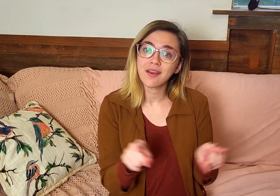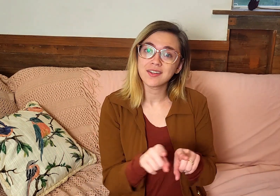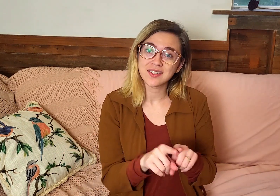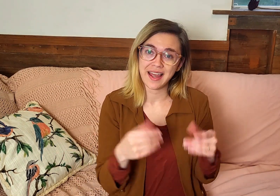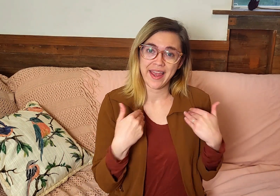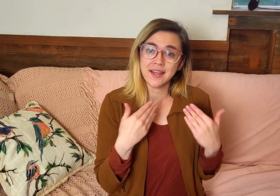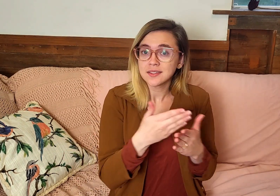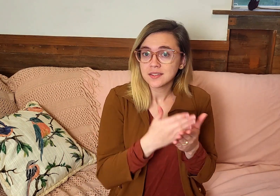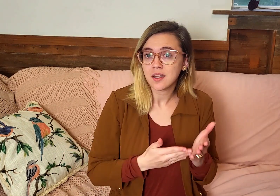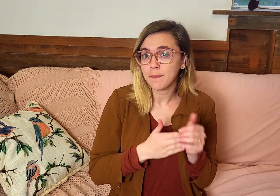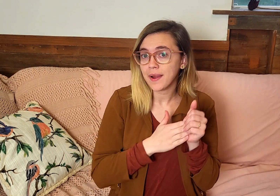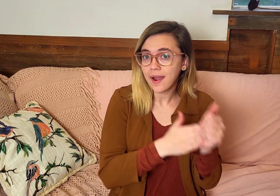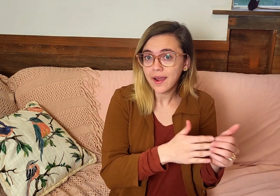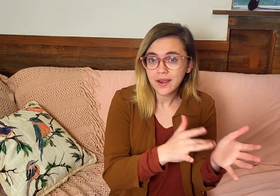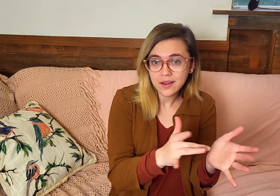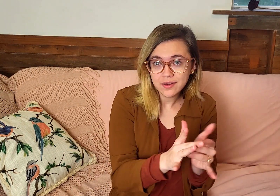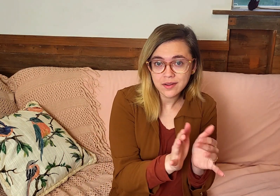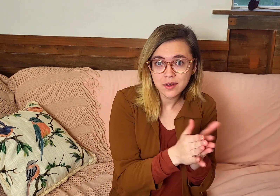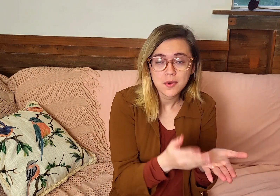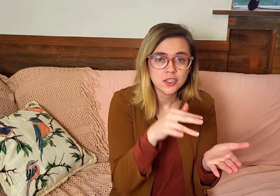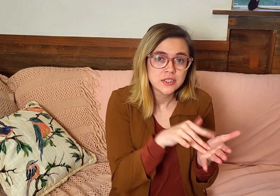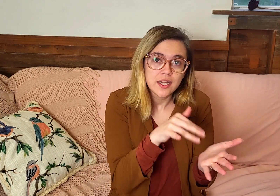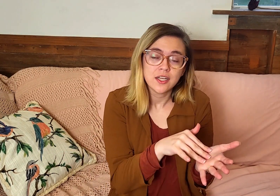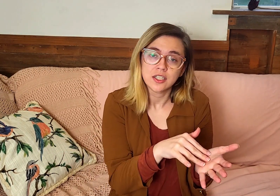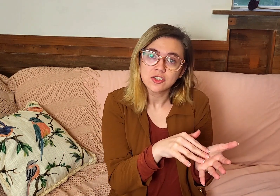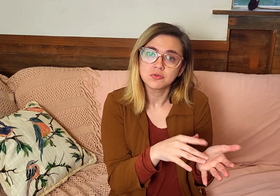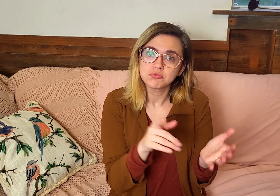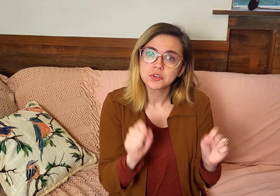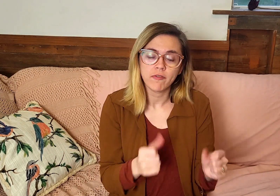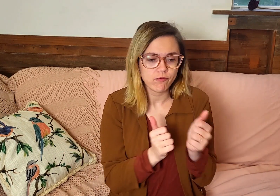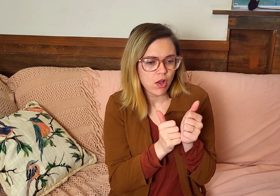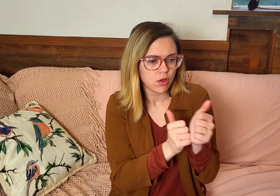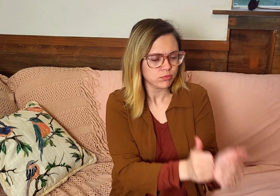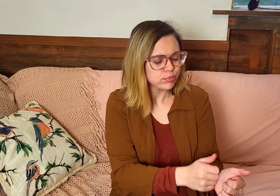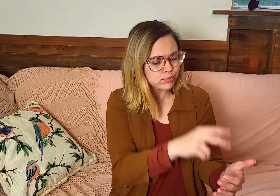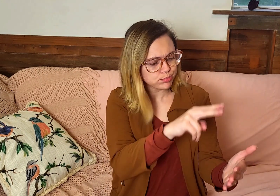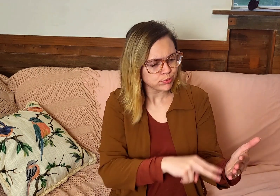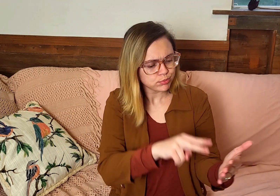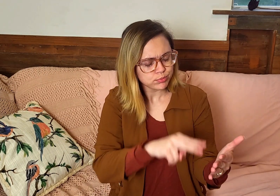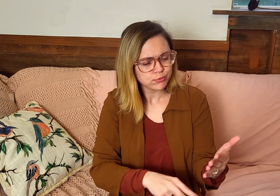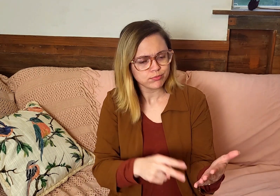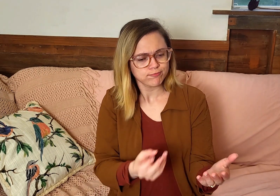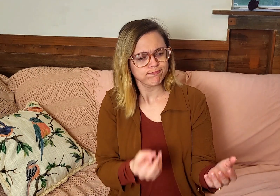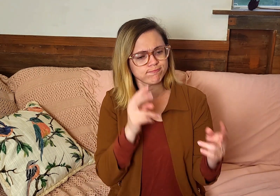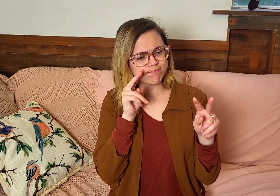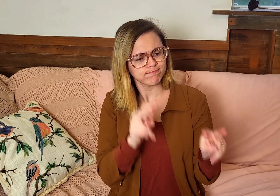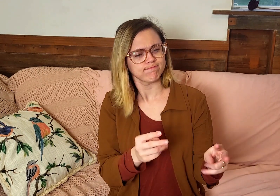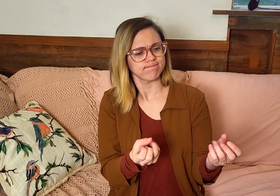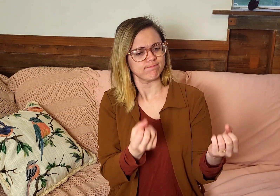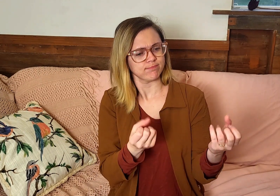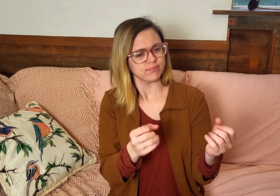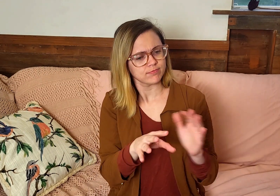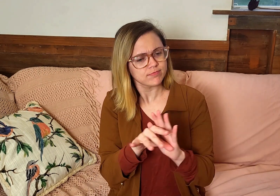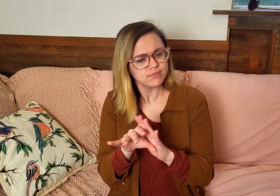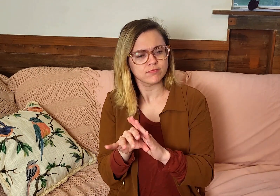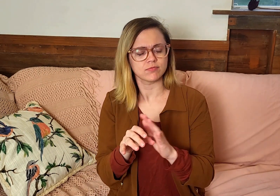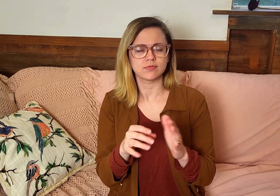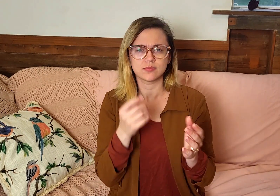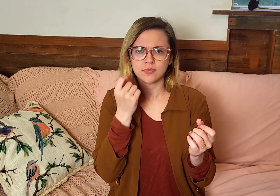the Bible in your native language. And they also have some lead Bible studies that you can follow along and